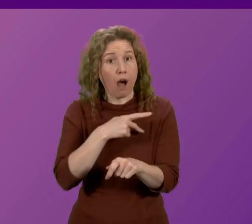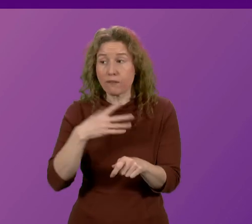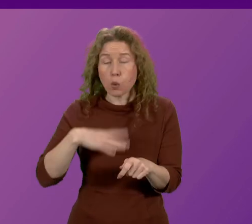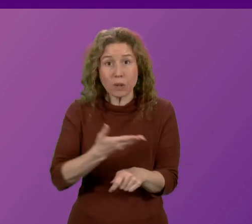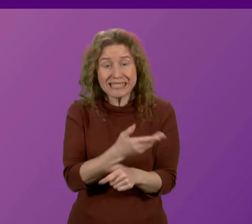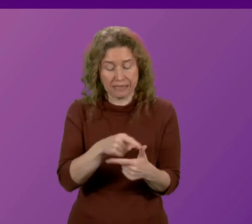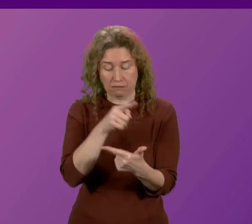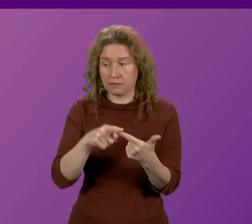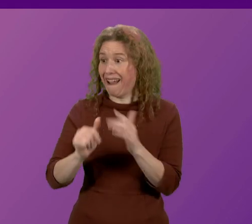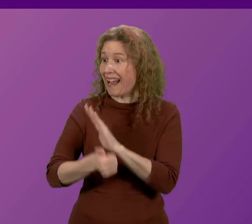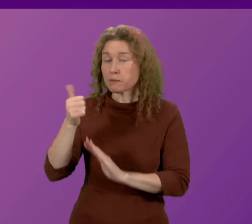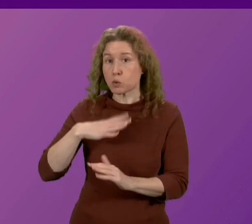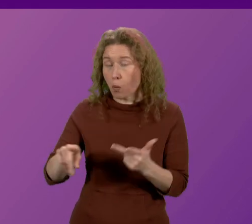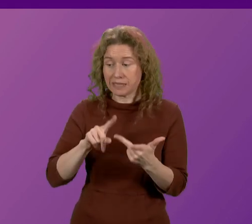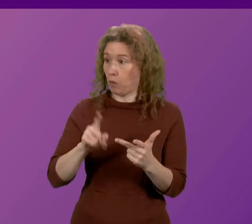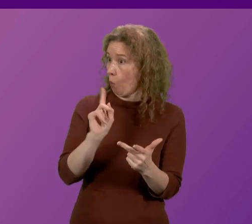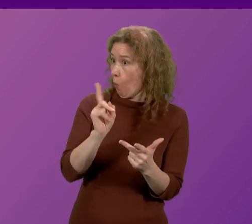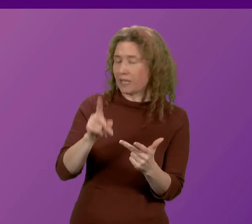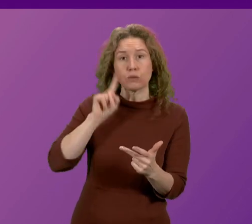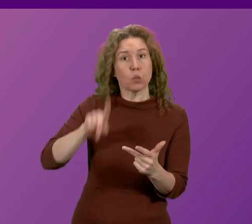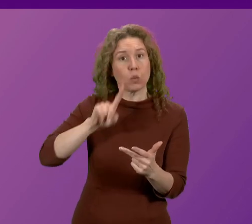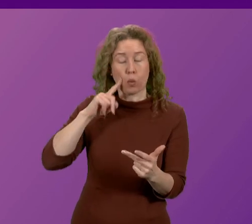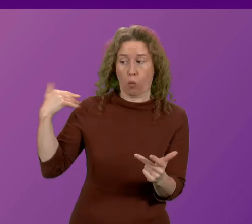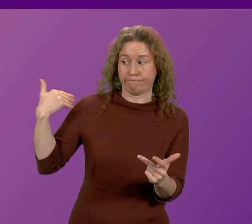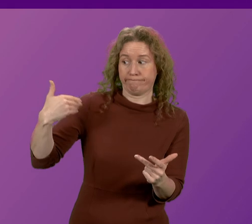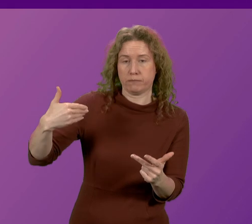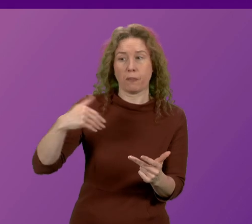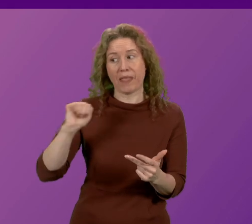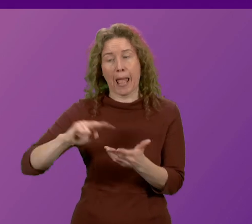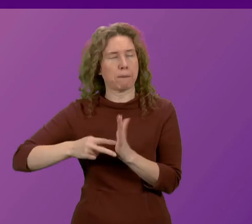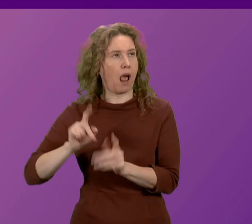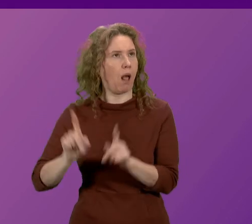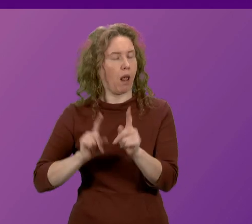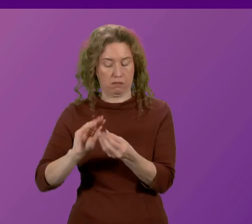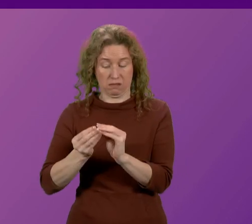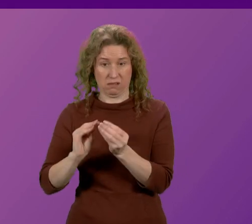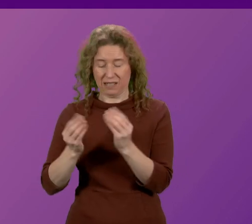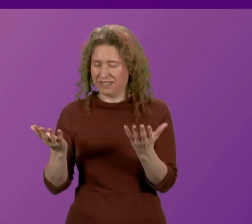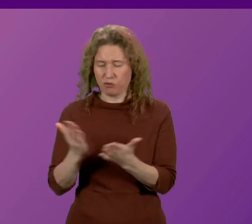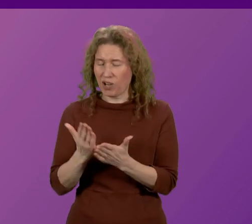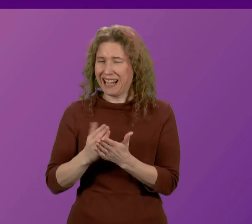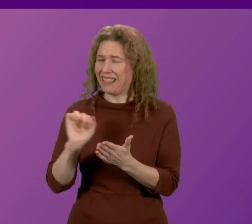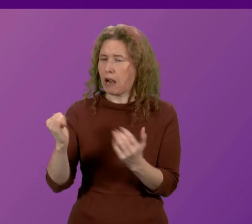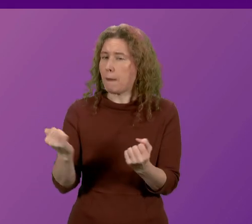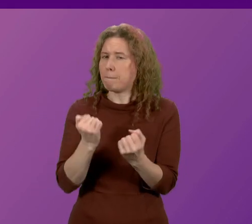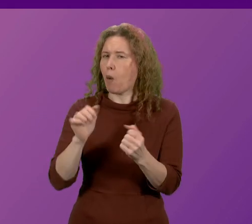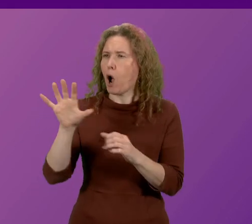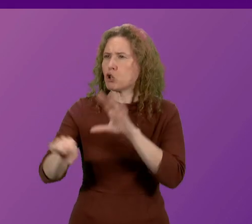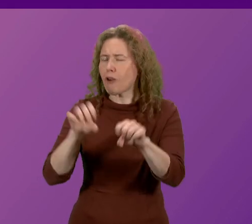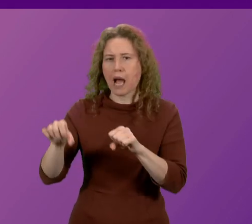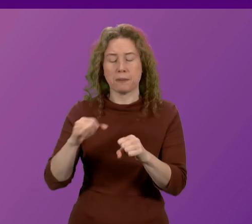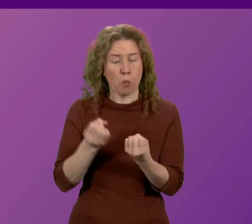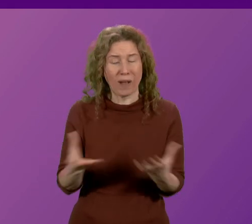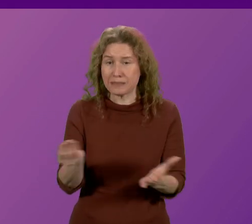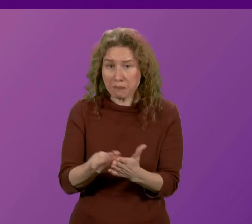Experts don't want it. And warnings have been ignored for years. Their botched plans are just a power grab that will waste money, won't